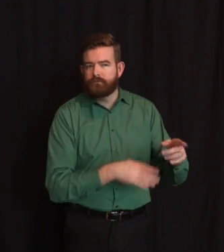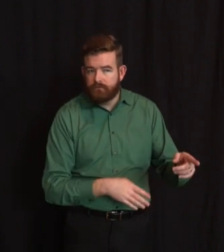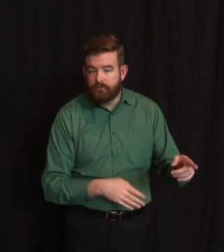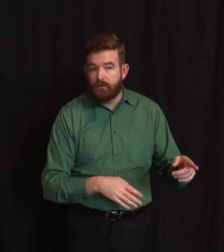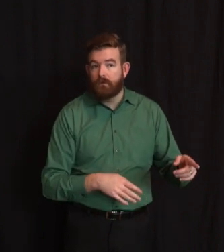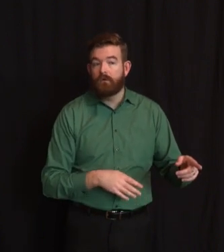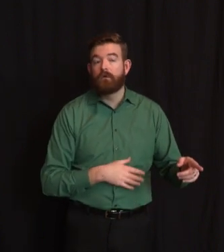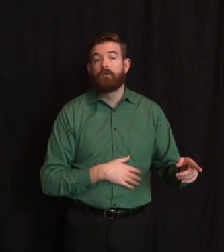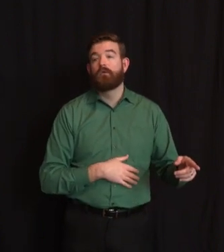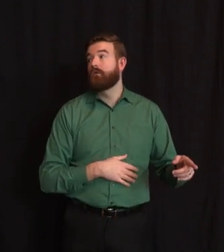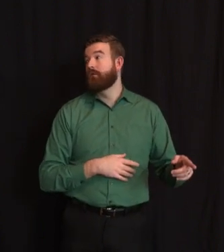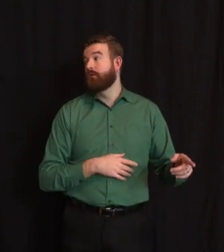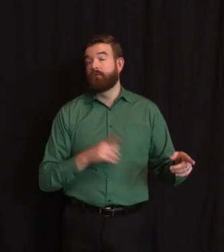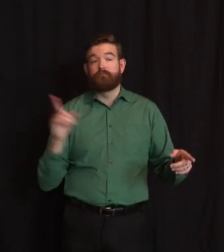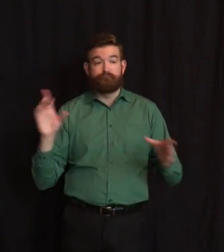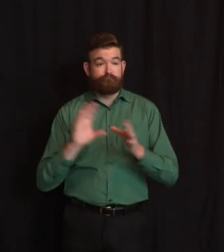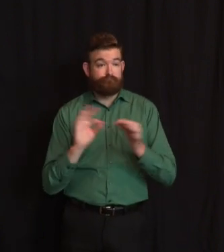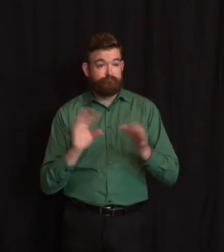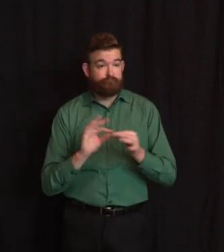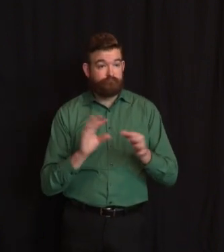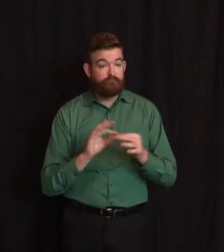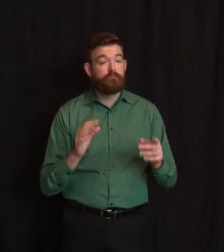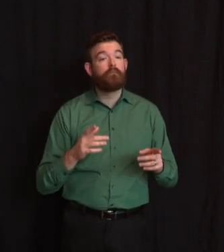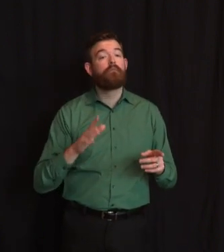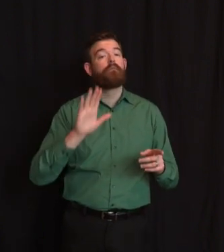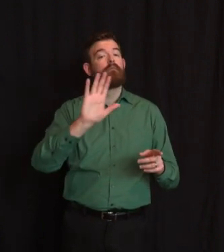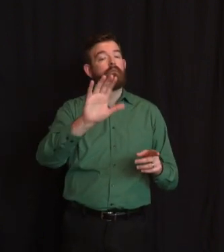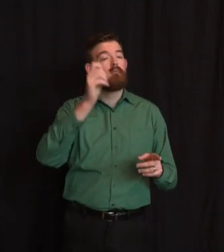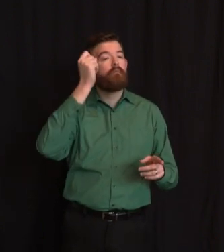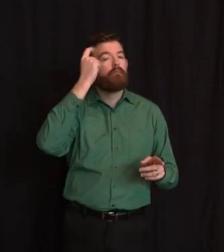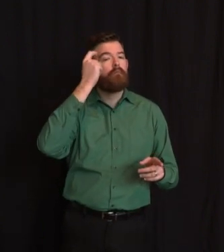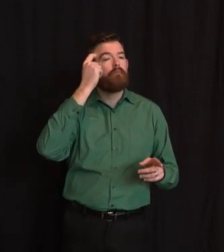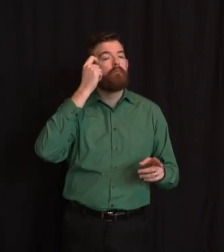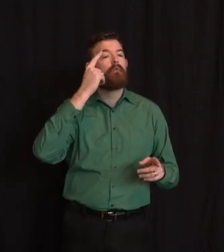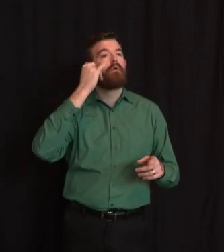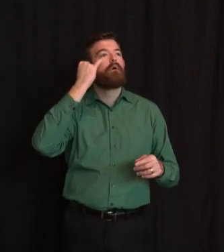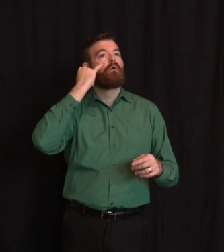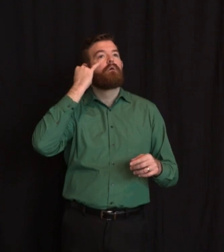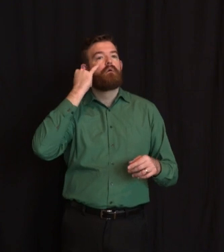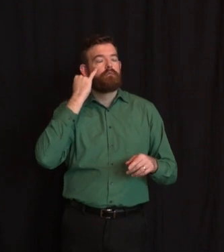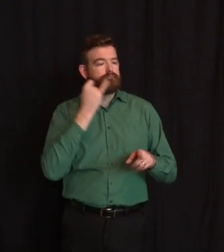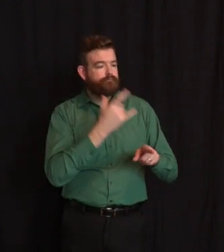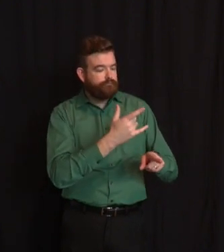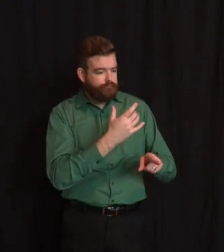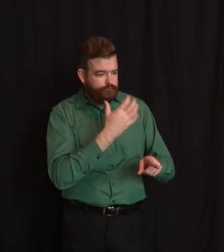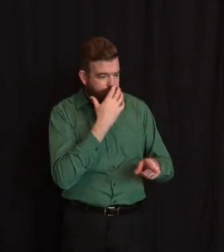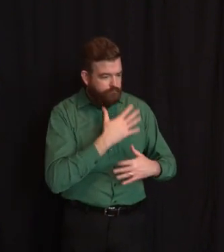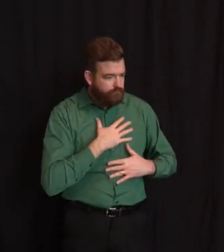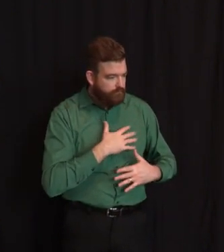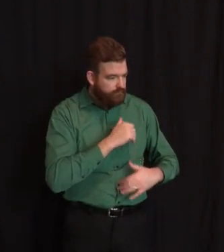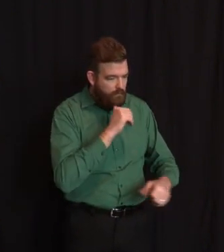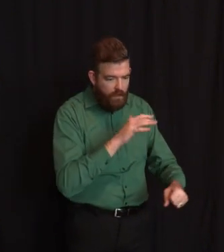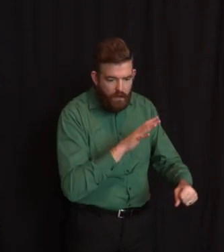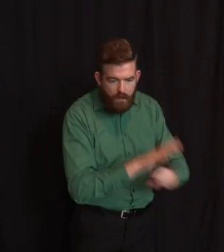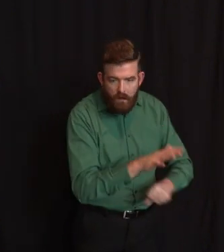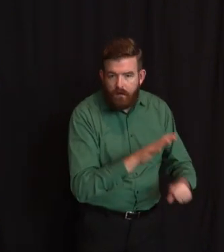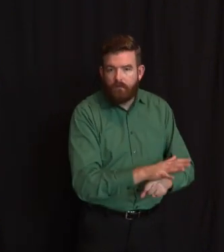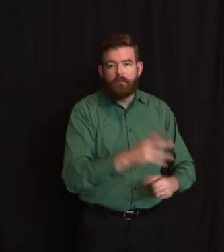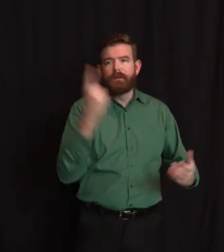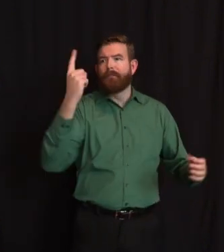Judy, do you want to add to that last piece? Yeah, it does not take away a person's right to assert a claim if they feel that they've been wronged in